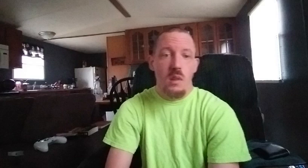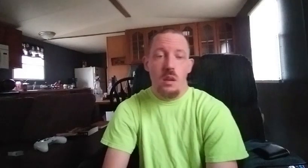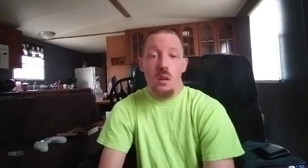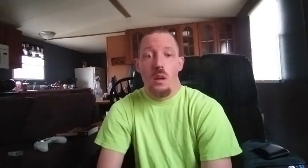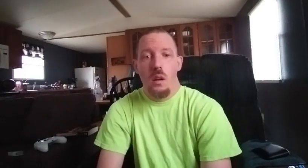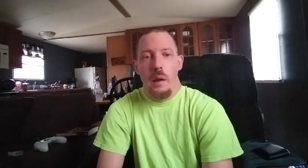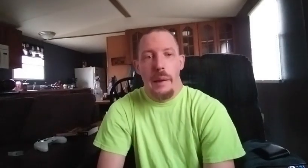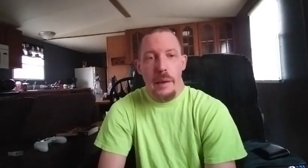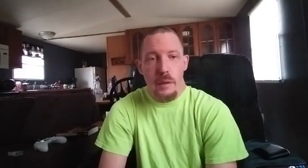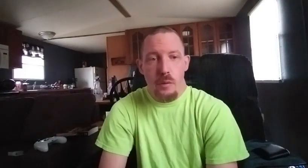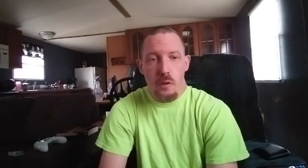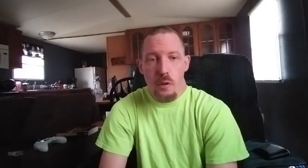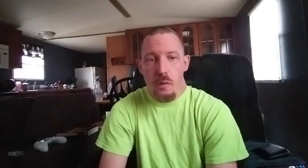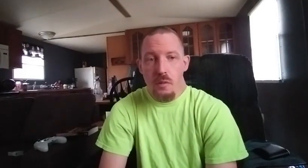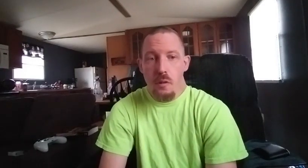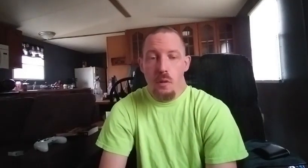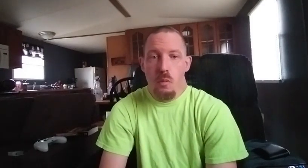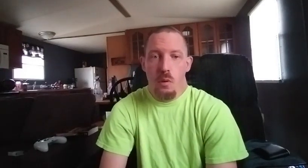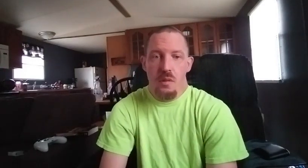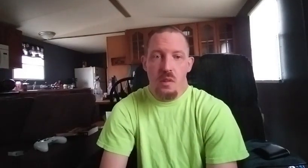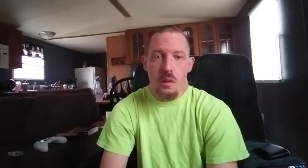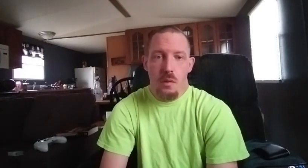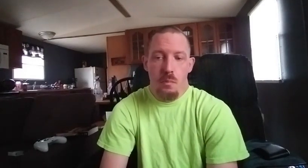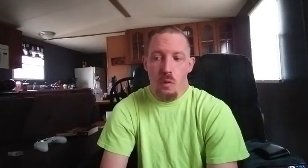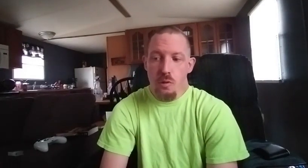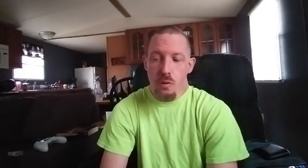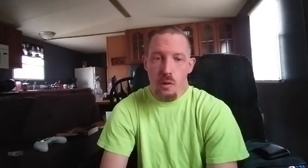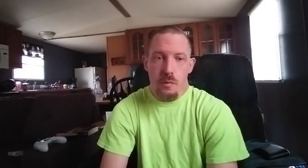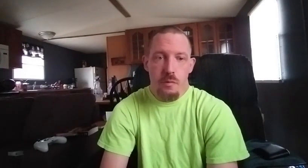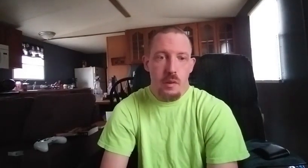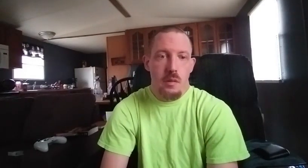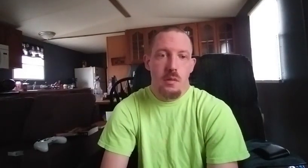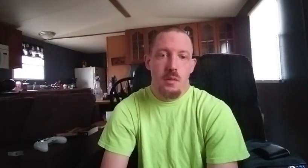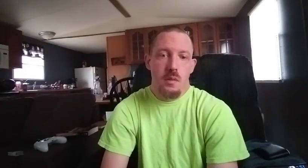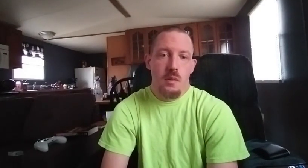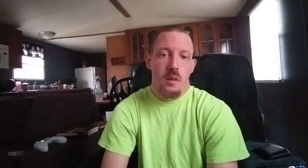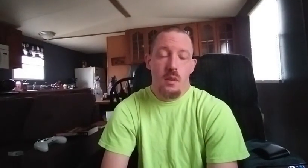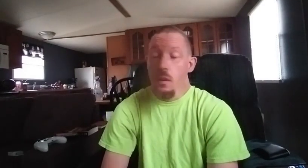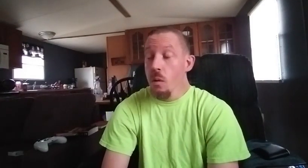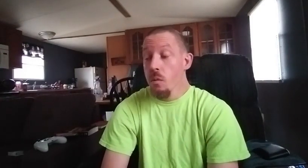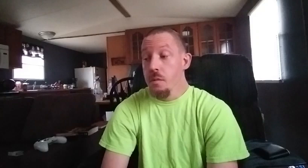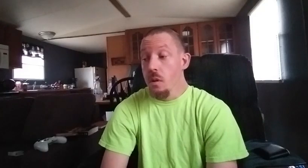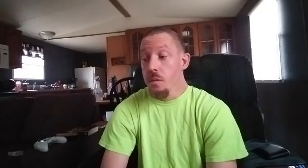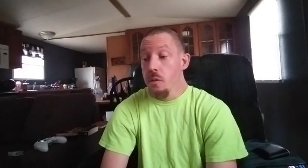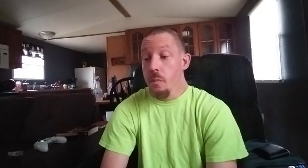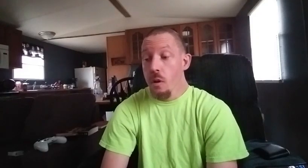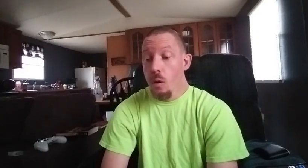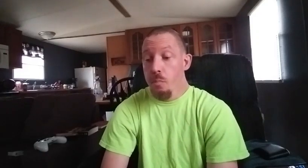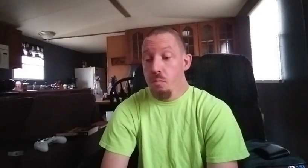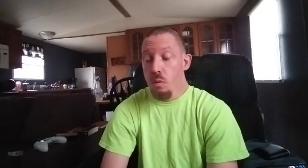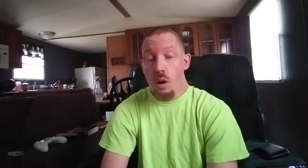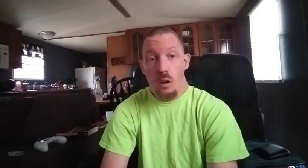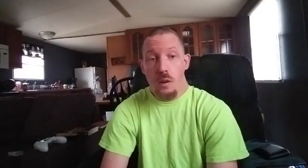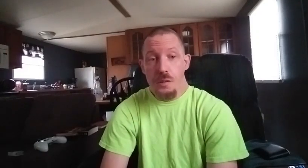hey YouTube this is your homeboy Seth martial art fitness and I want to talk to you about progress